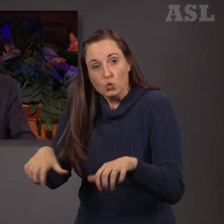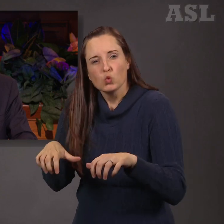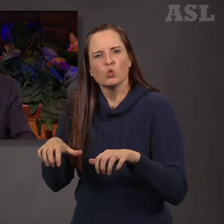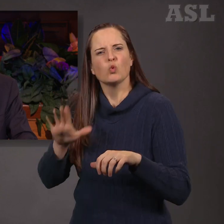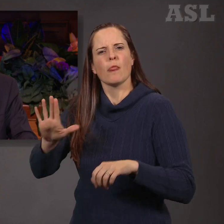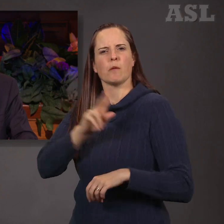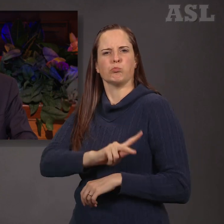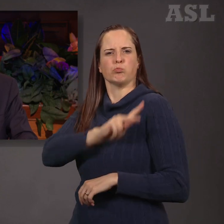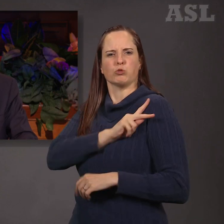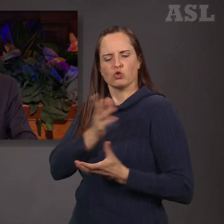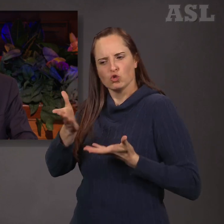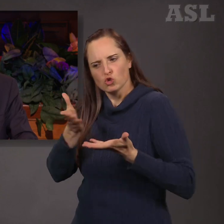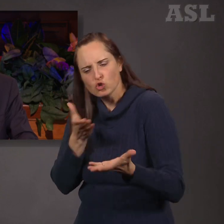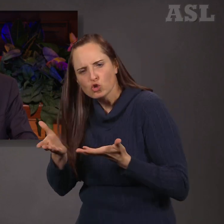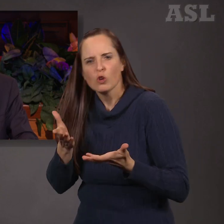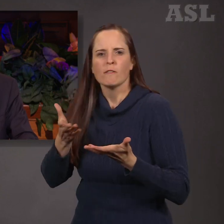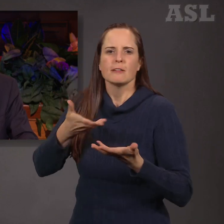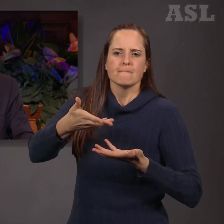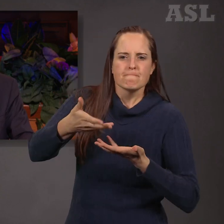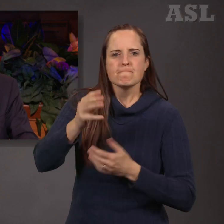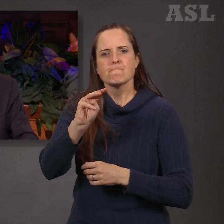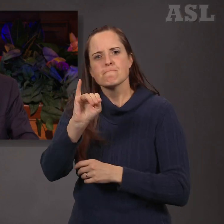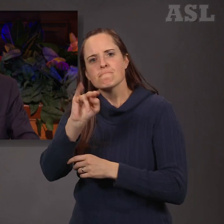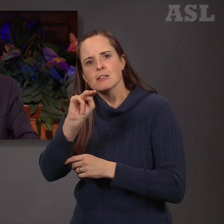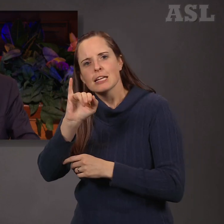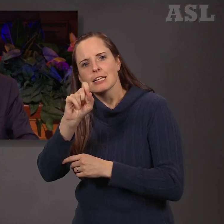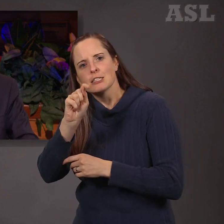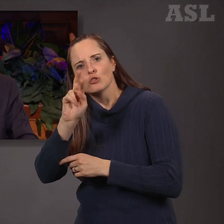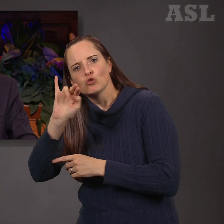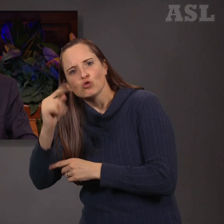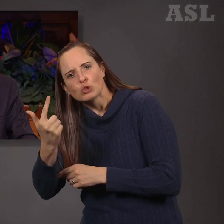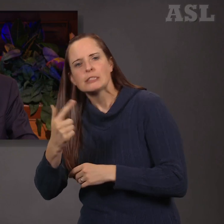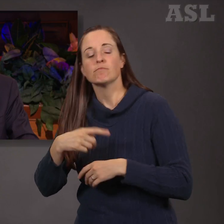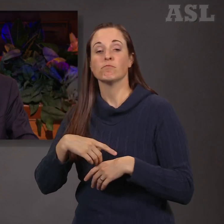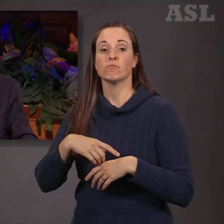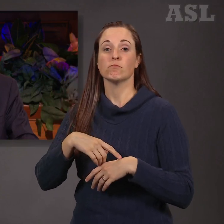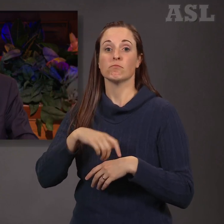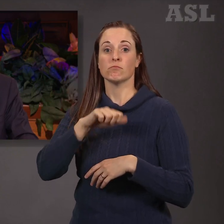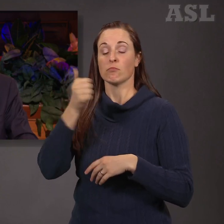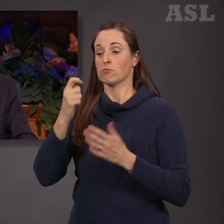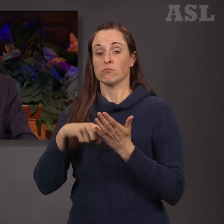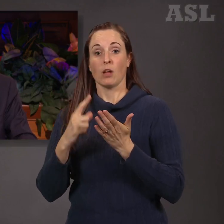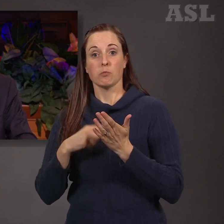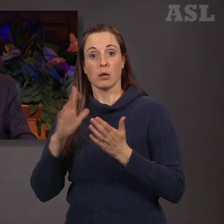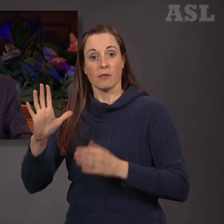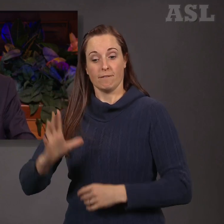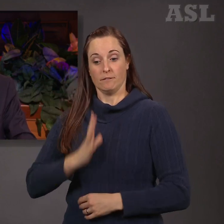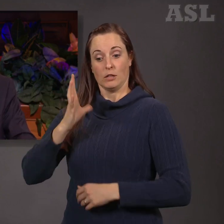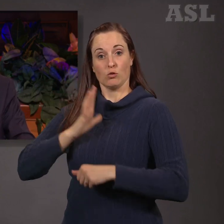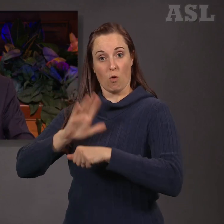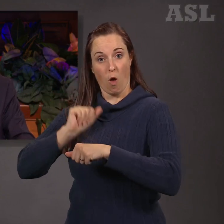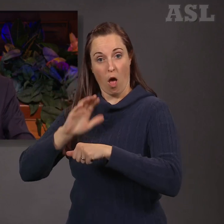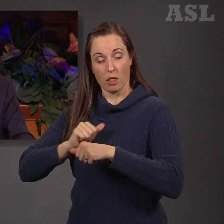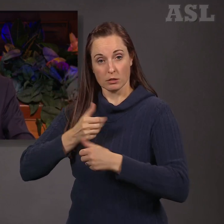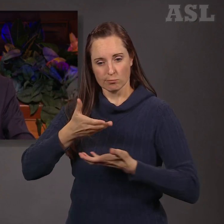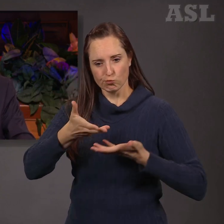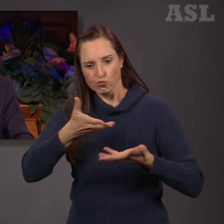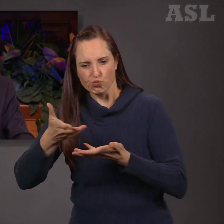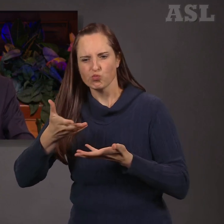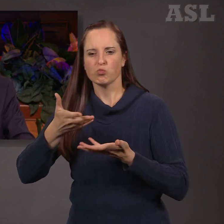as they minister to one another in called positions and voluntary member-to-member service.